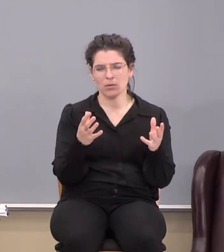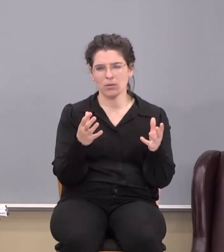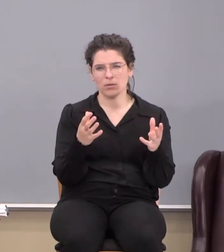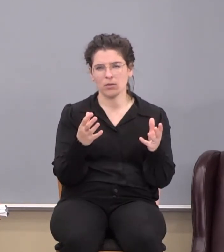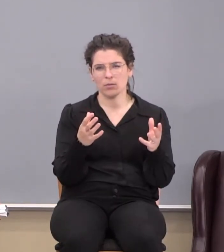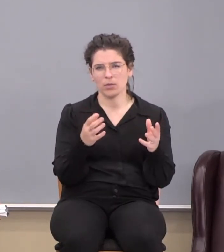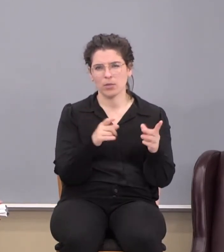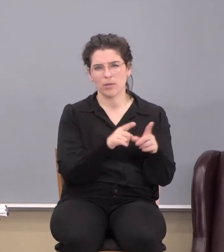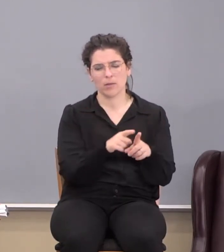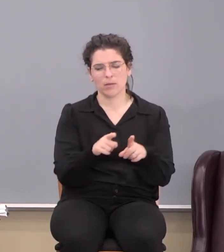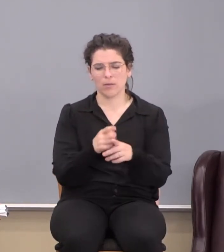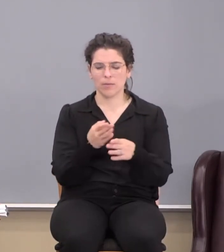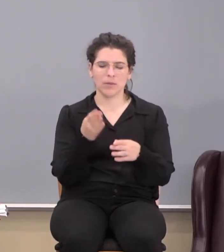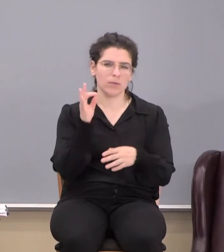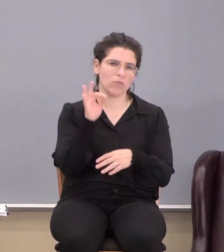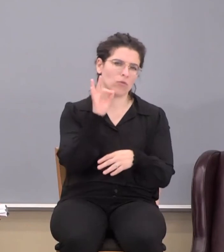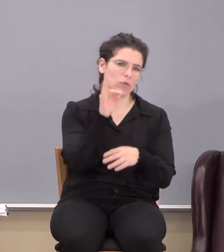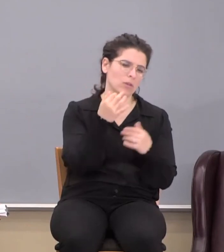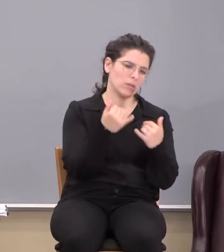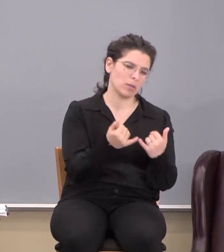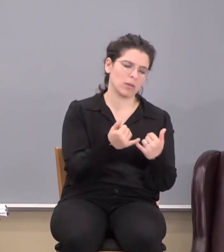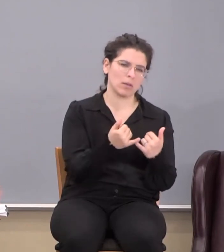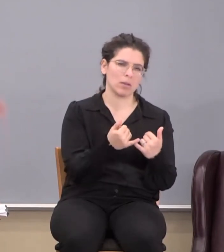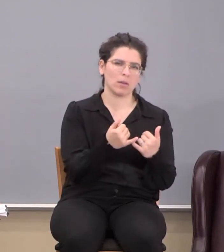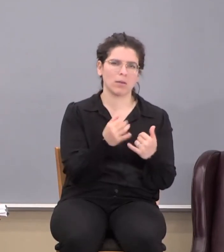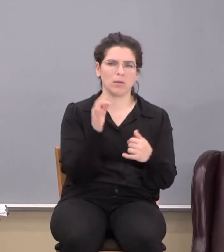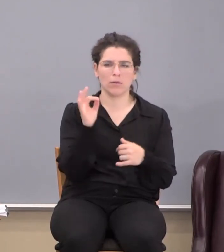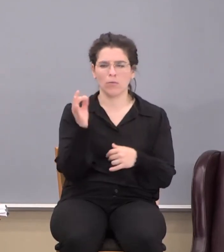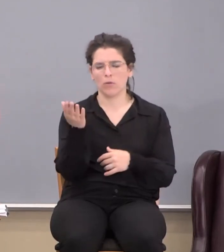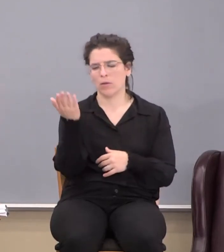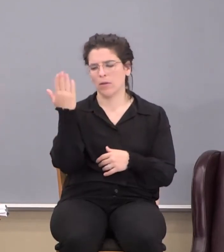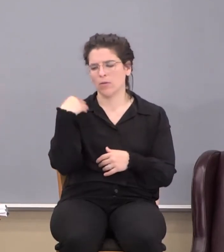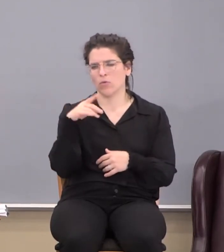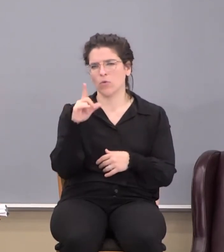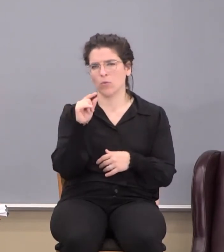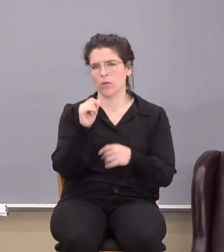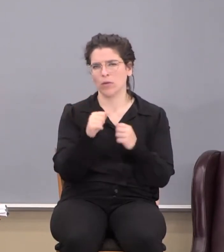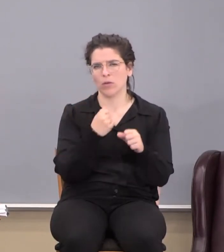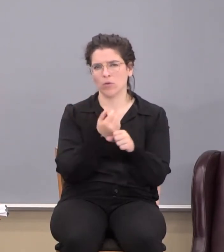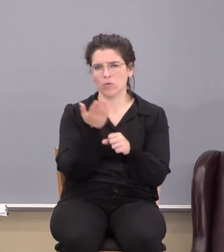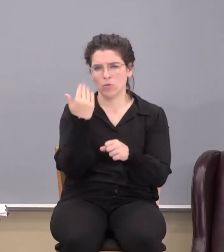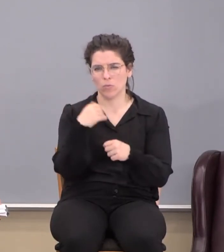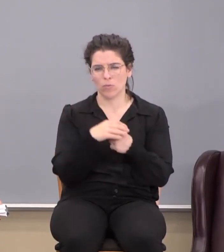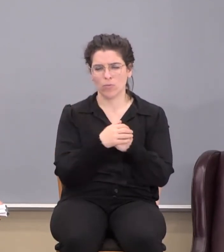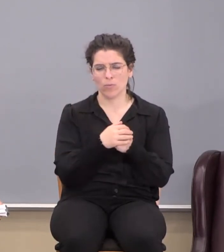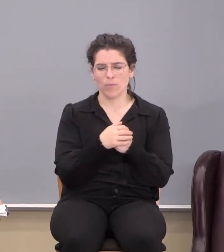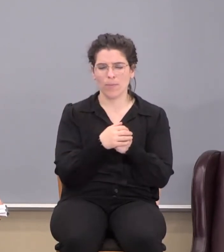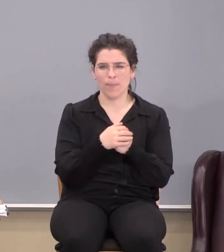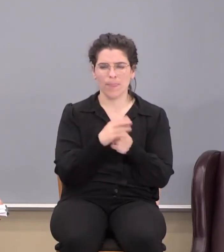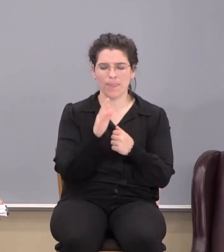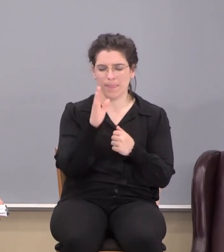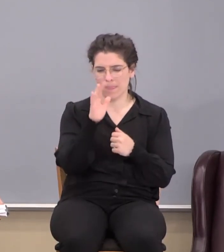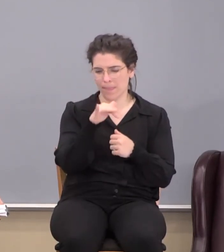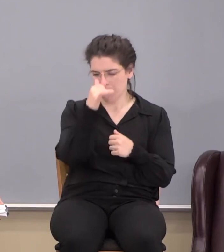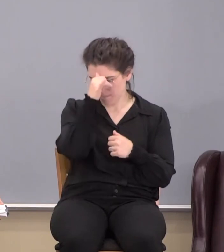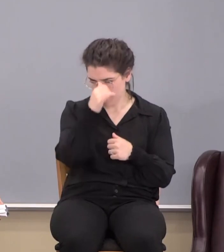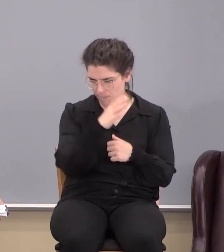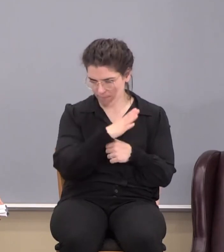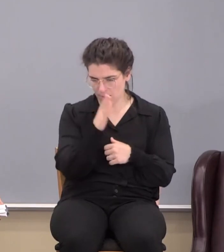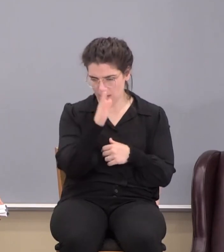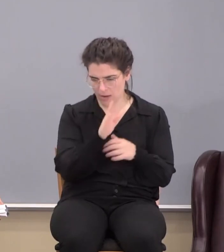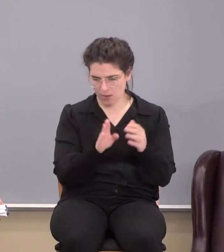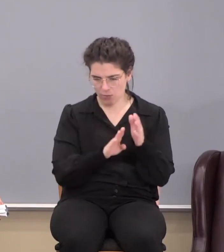the same things he's preaching today he was preaching that 20 years ago that guy just never grew very much.